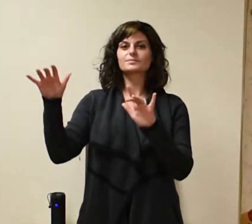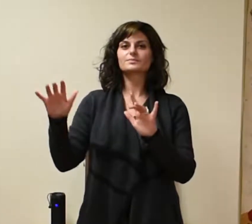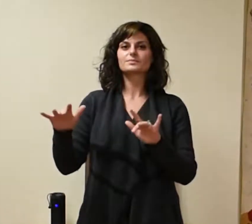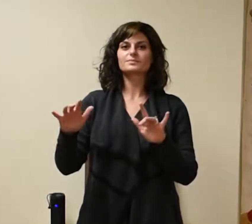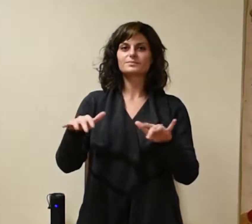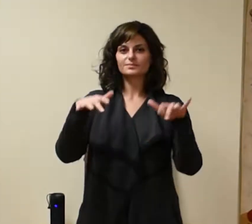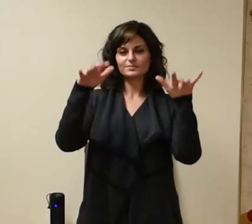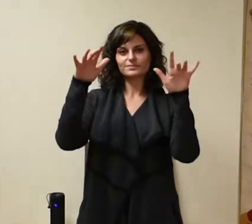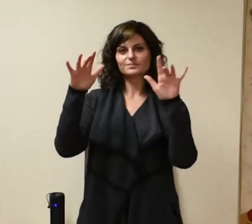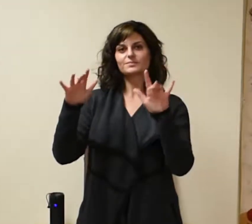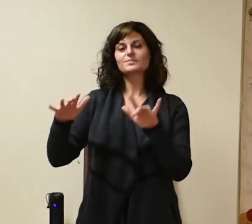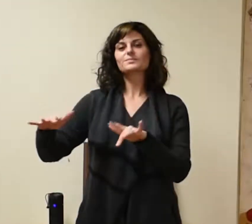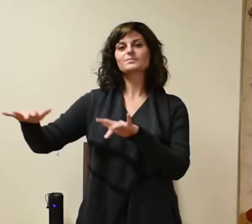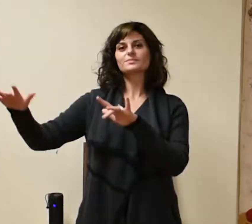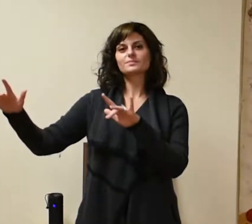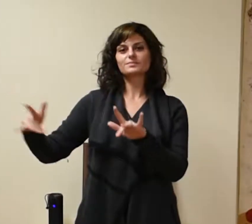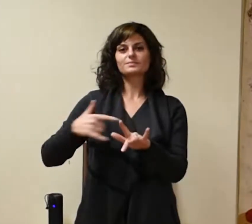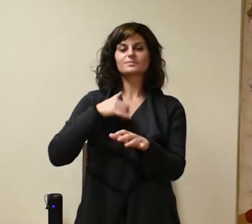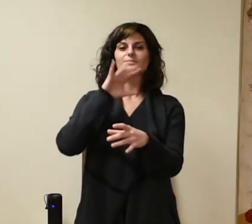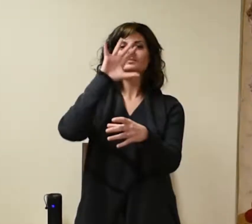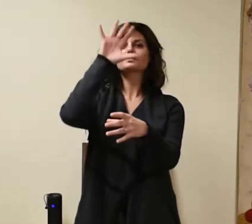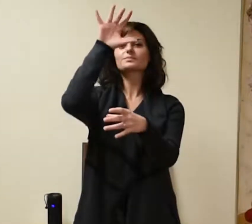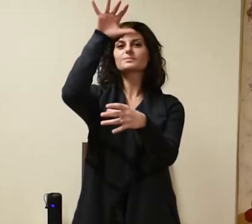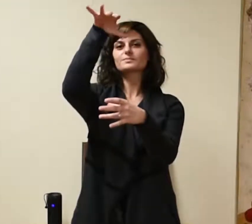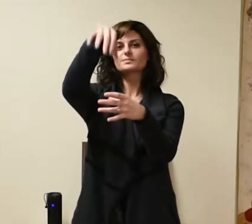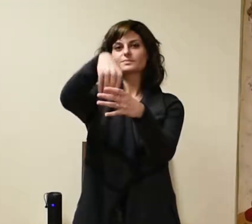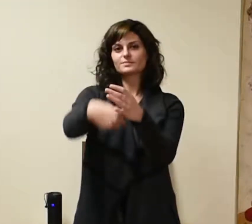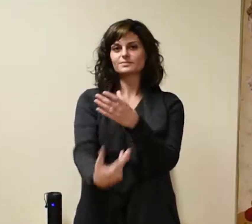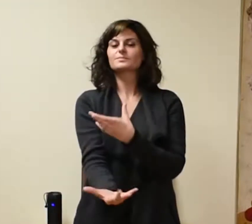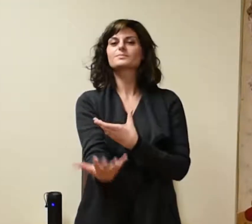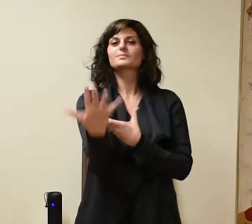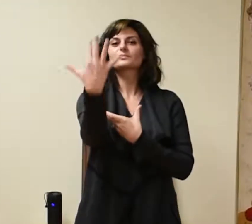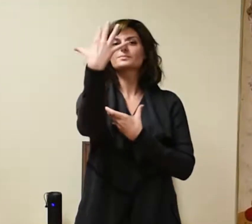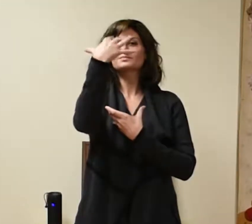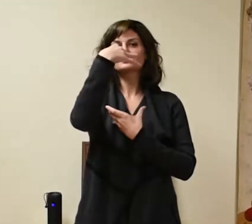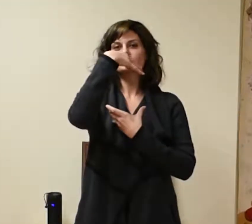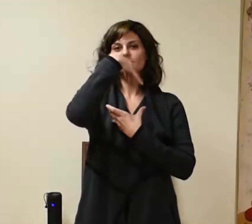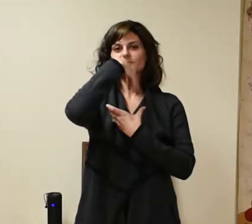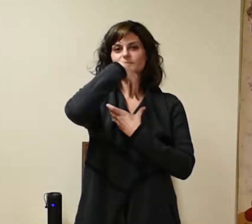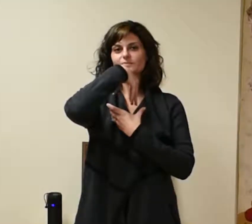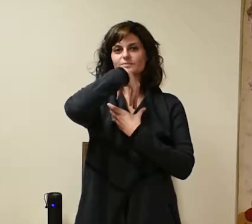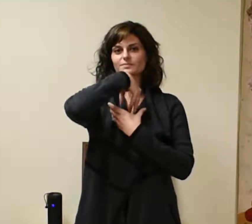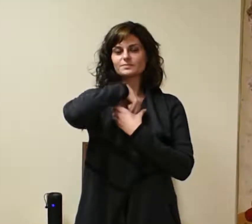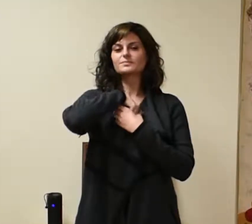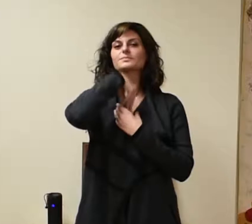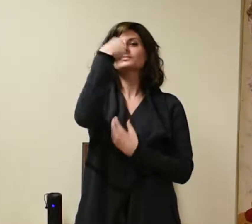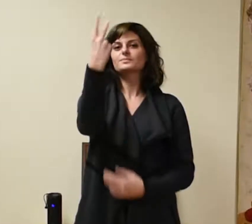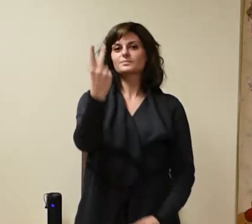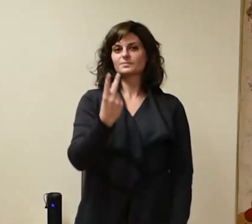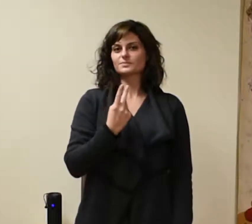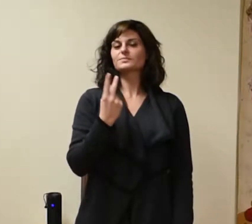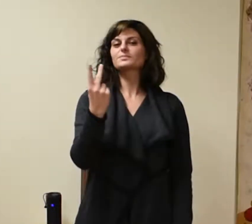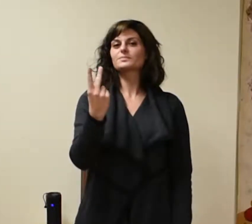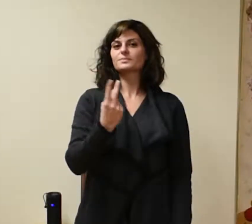I am in you, are in me, we are